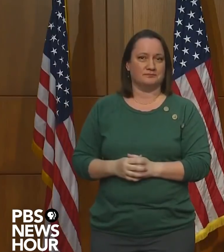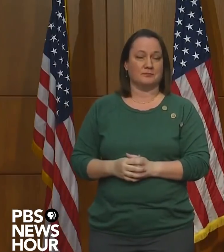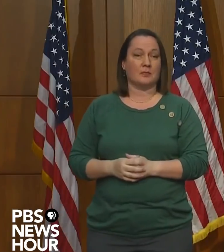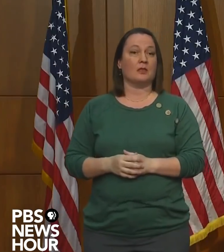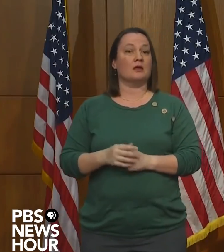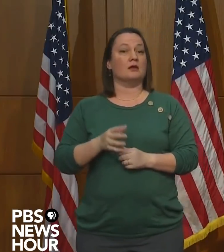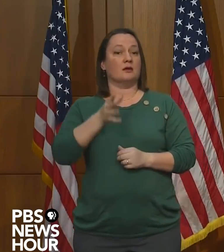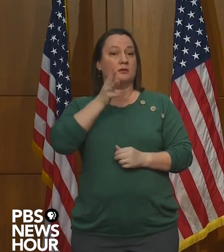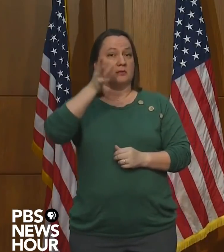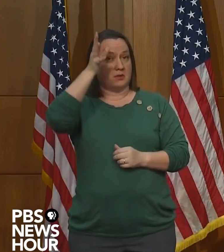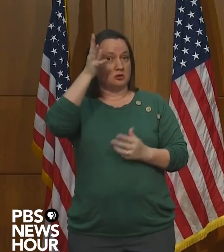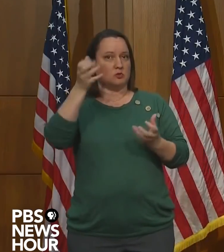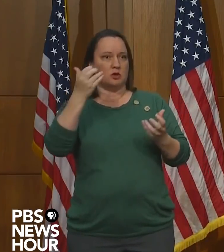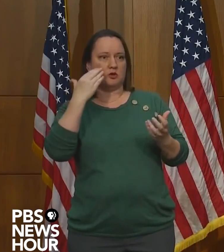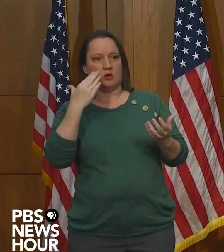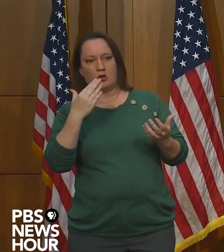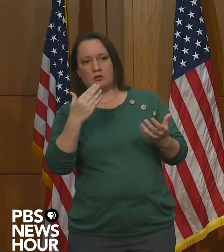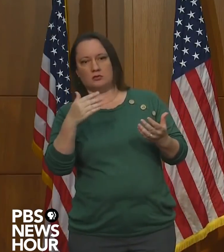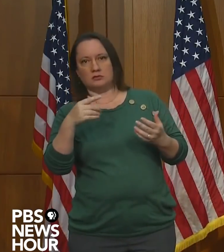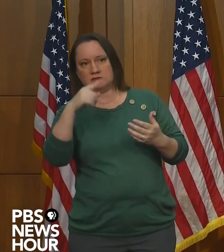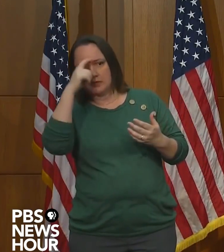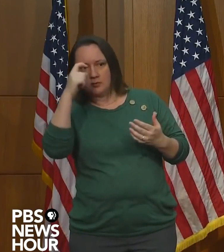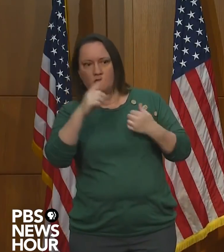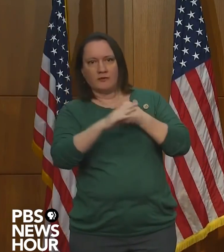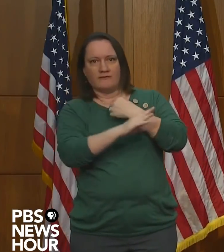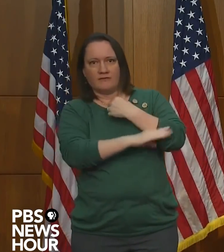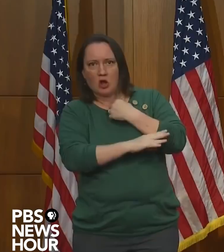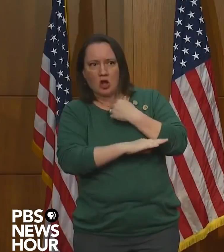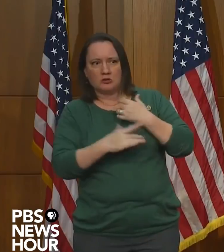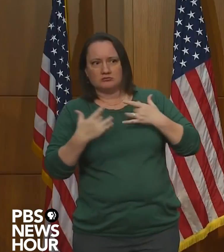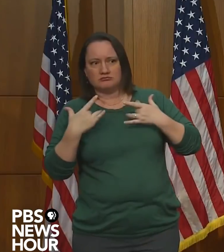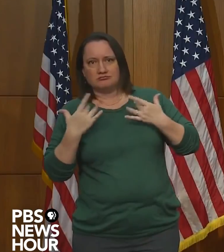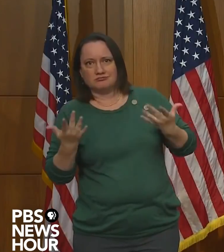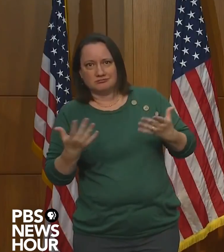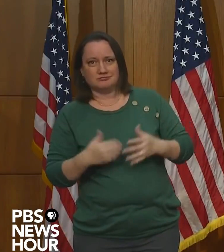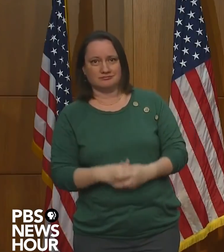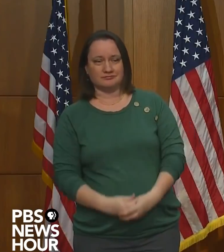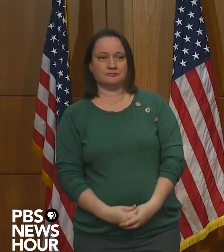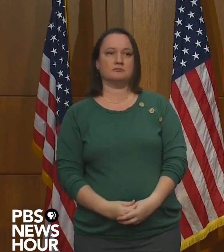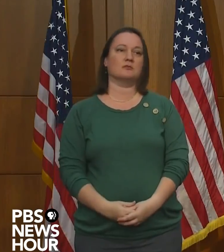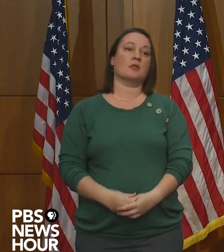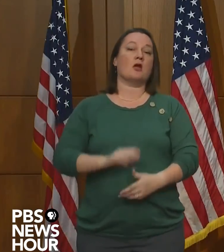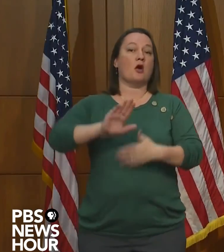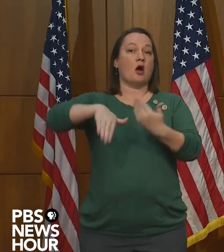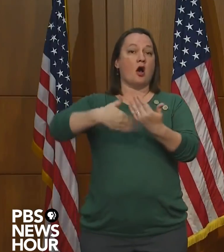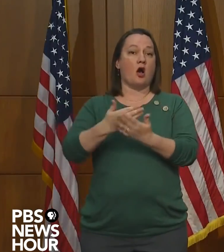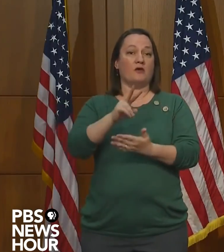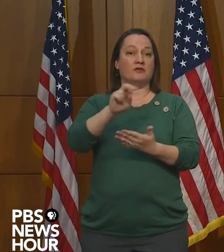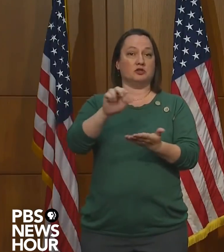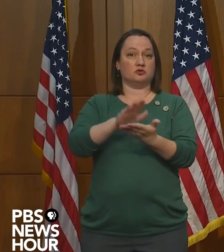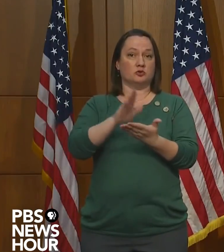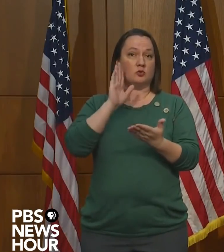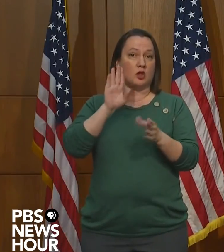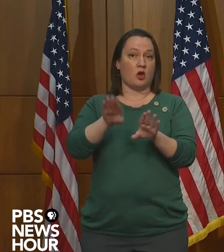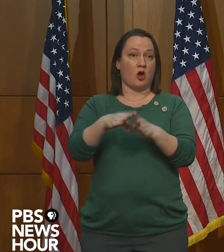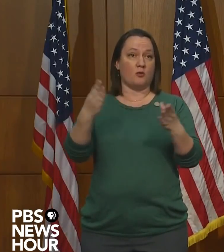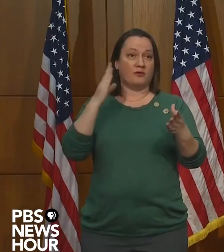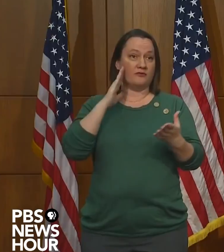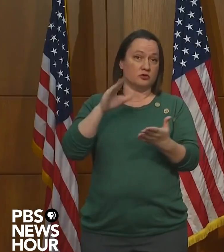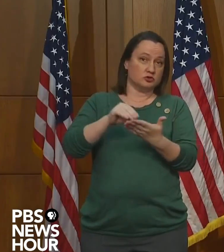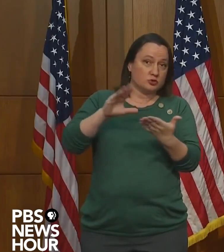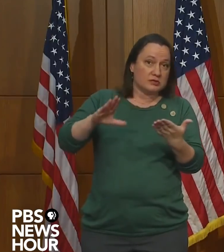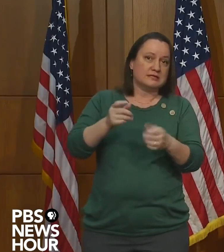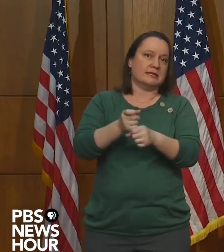expect this summer and in the fall. To be clear, all Virginia schools will open for students next